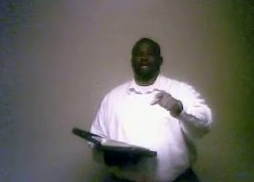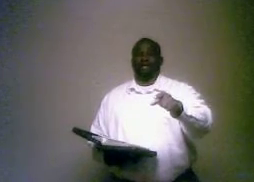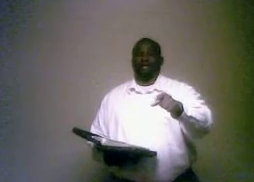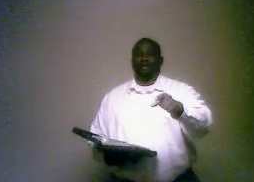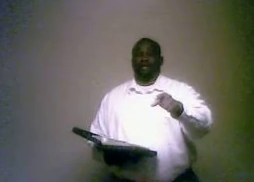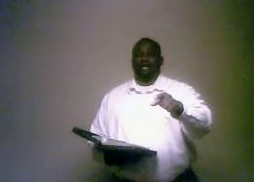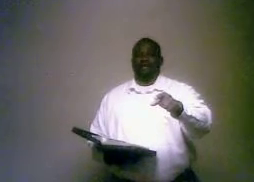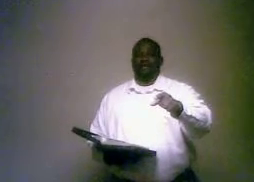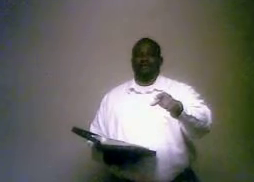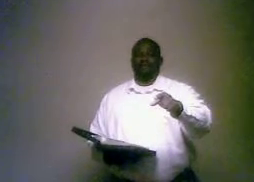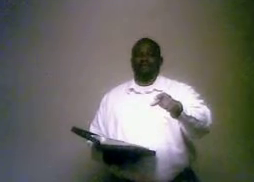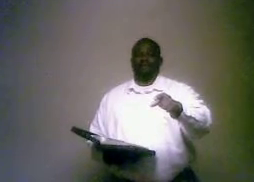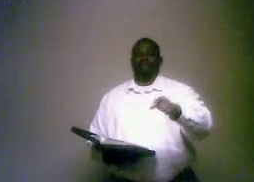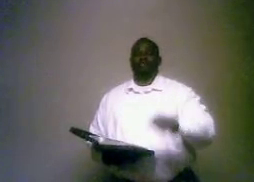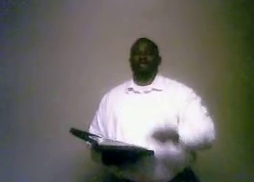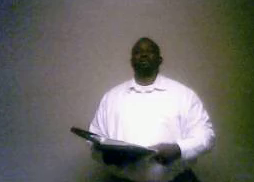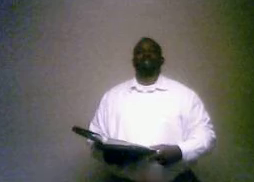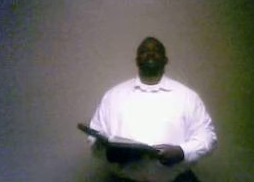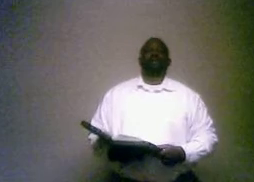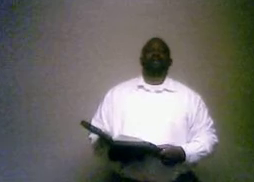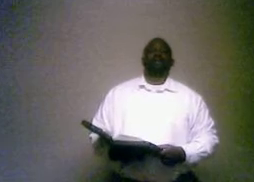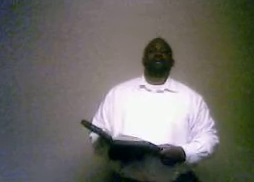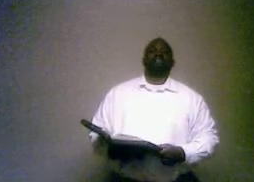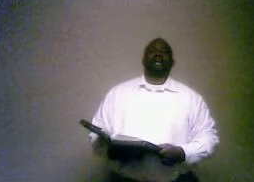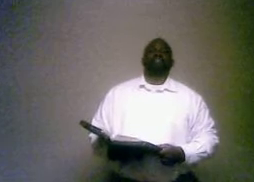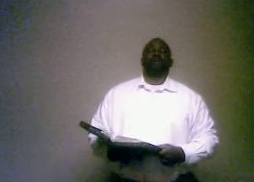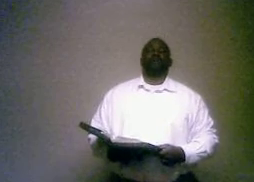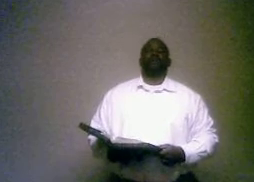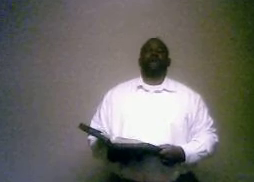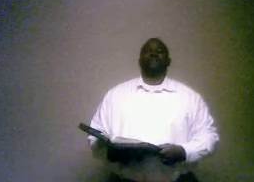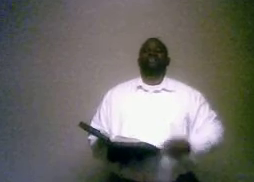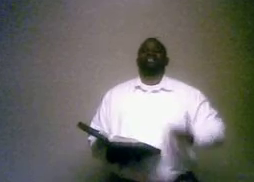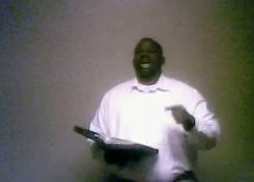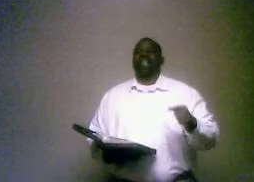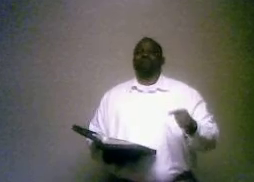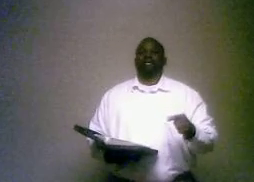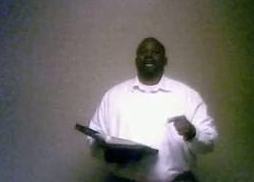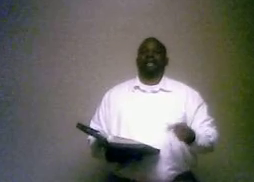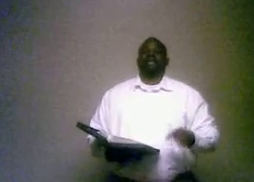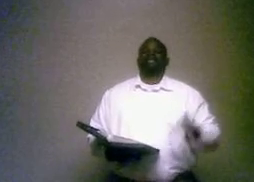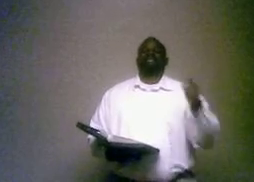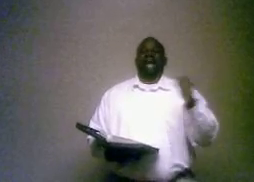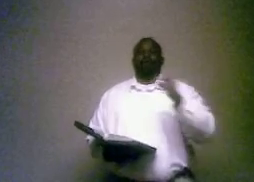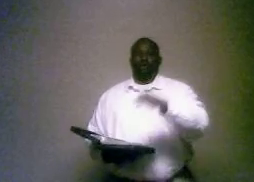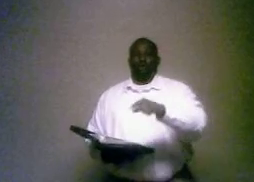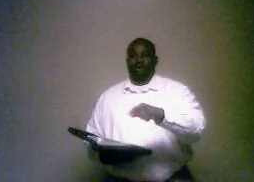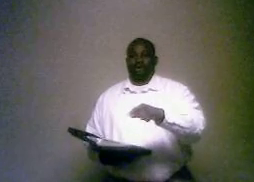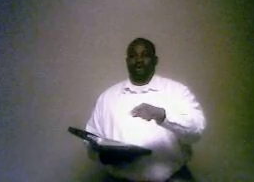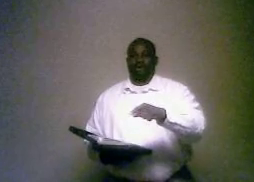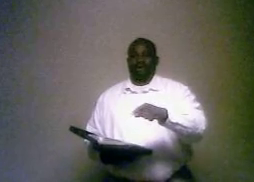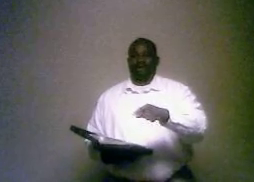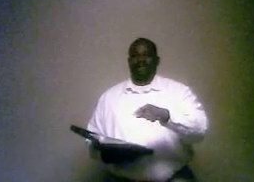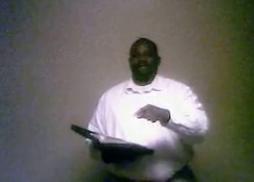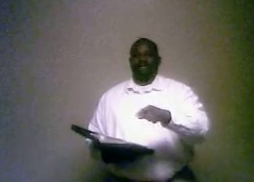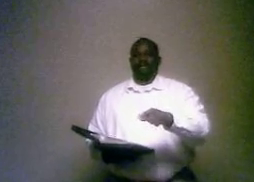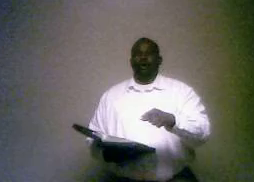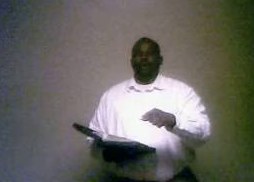internet, www.churchofchrist-pa.org. Come on,